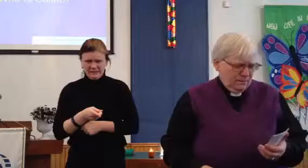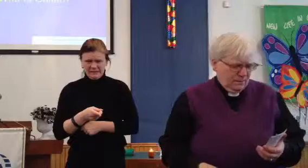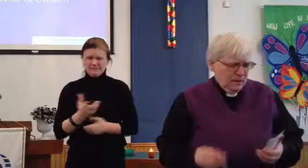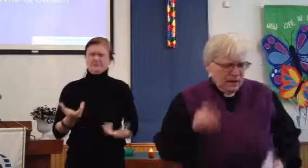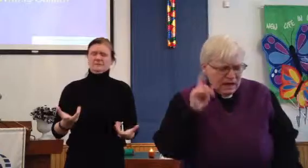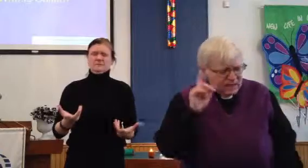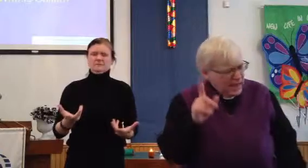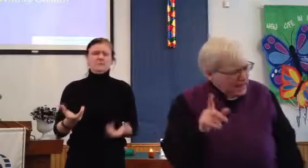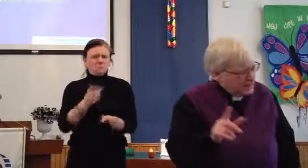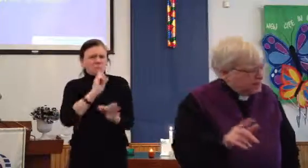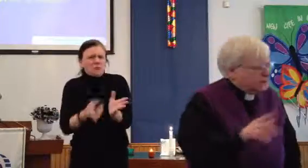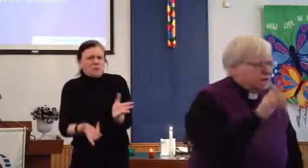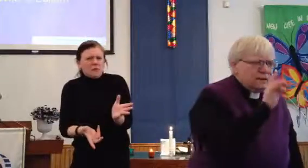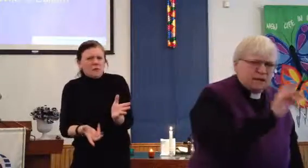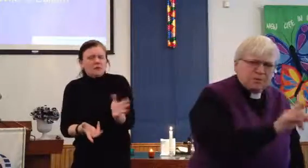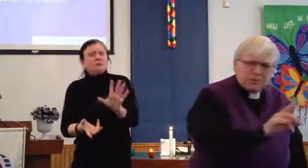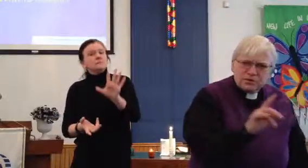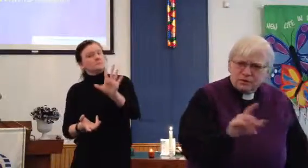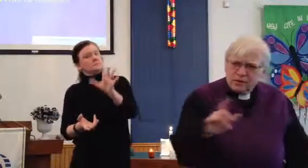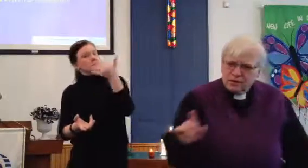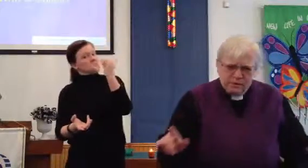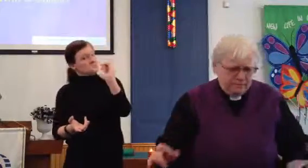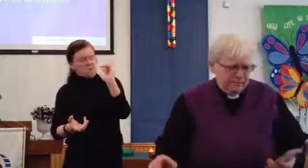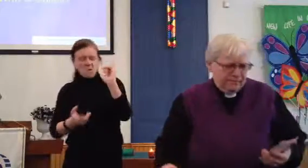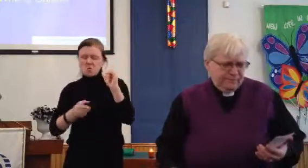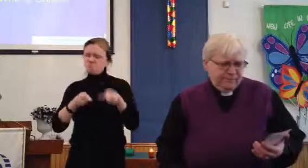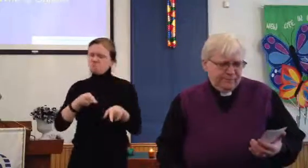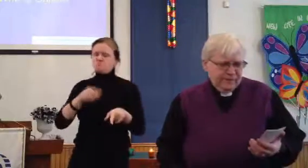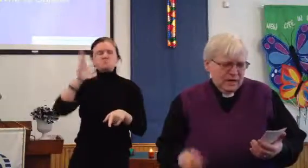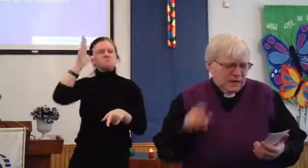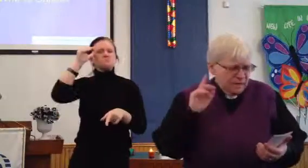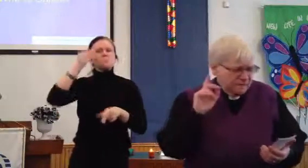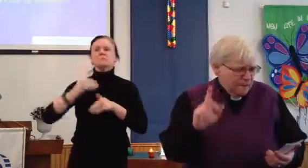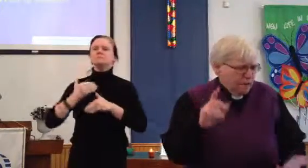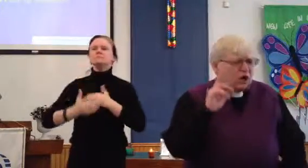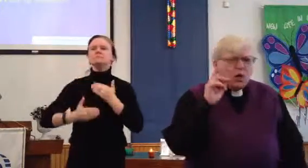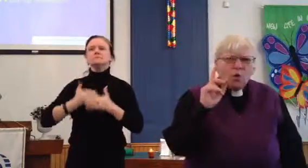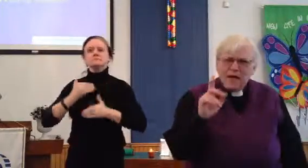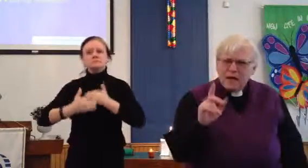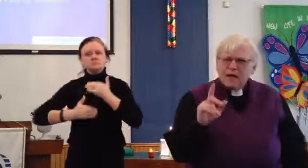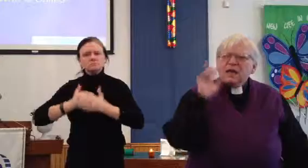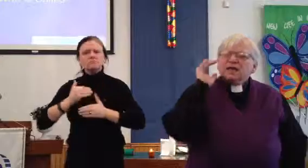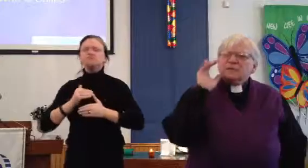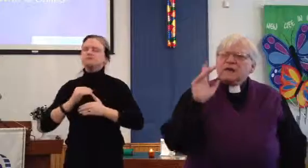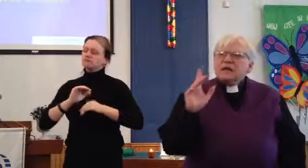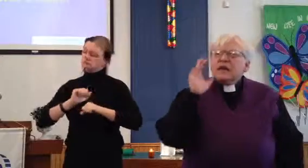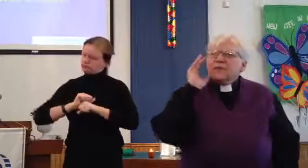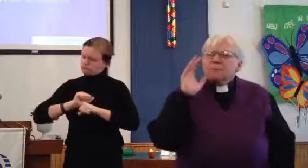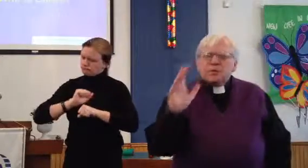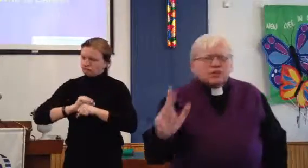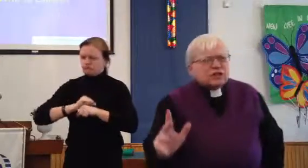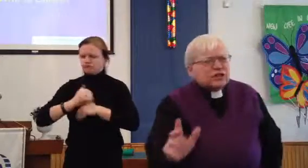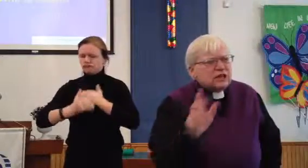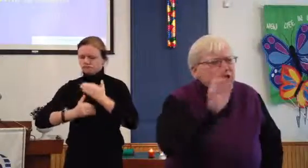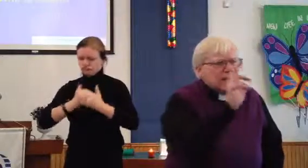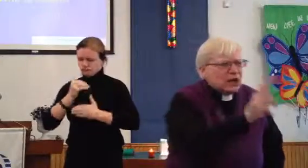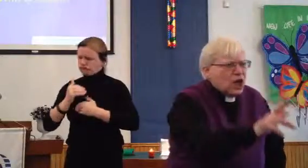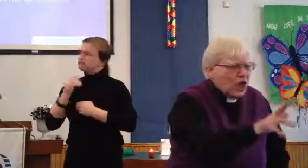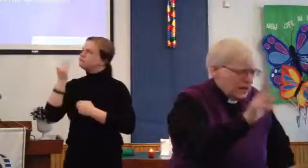And yet, he persevered. He found a way to be the person that God